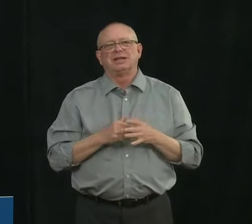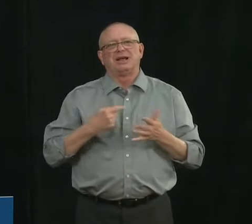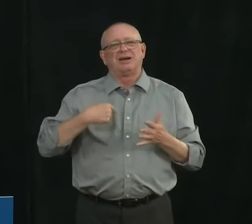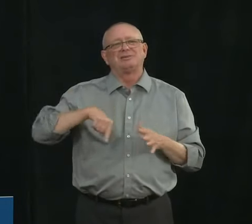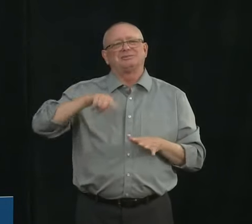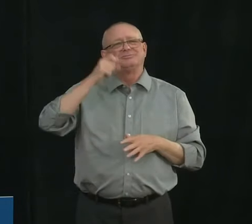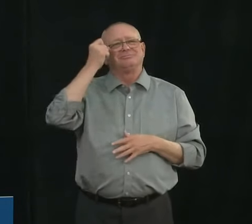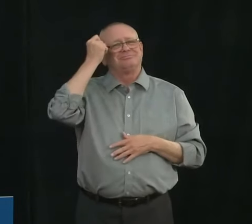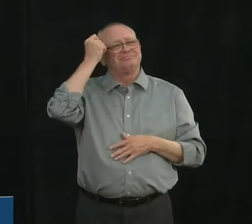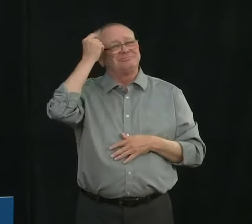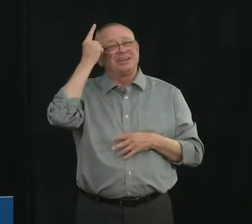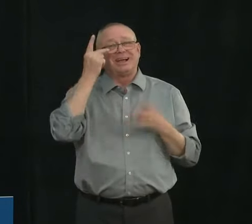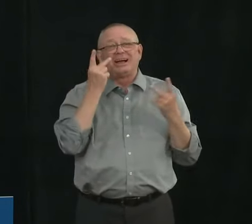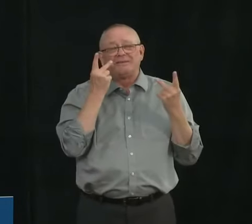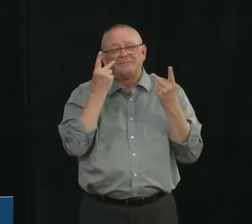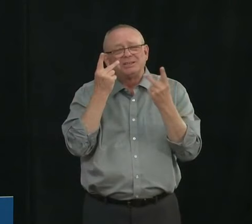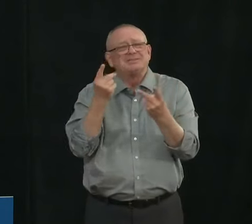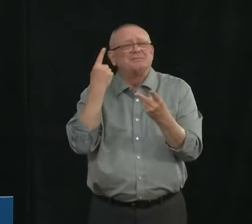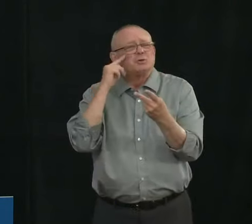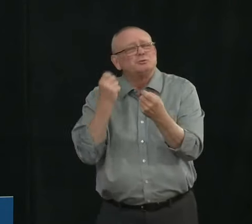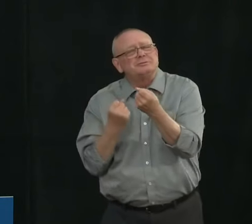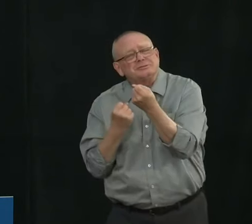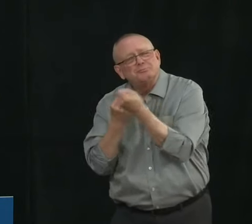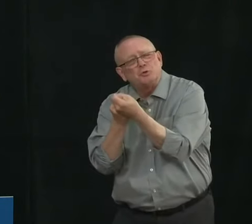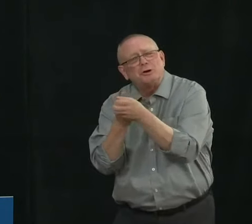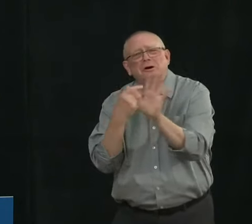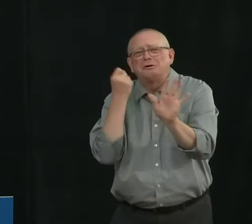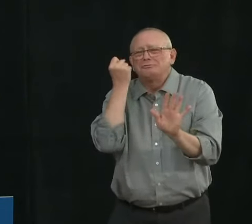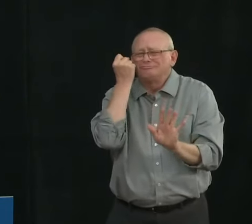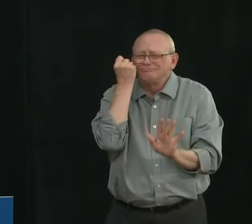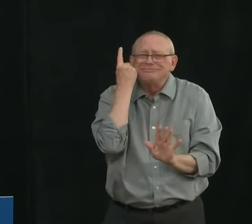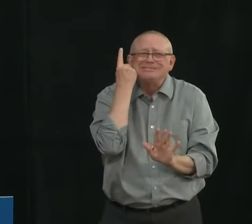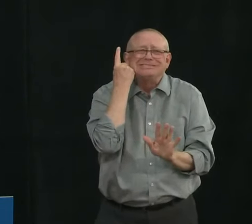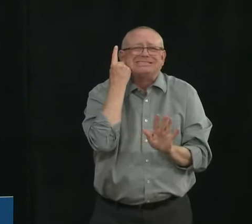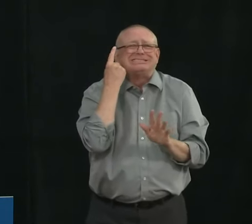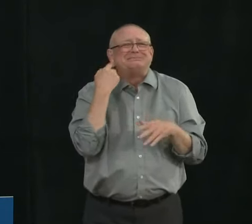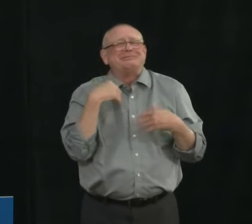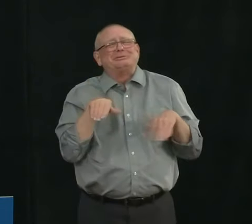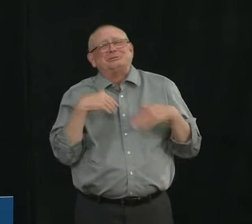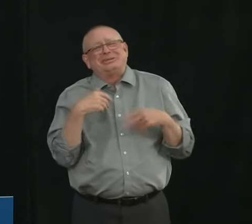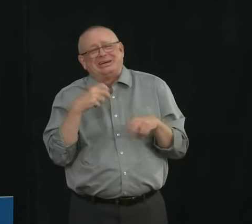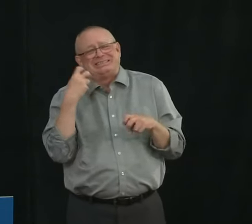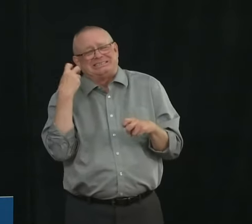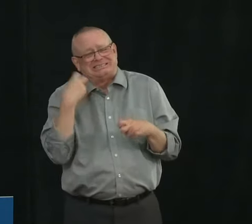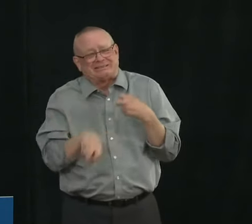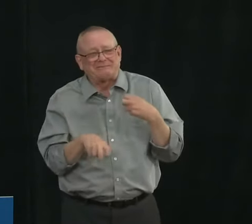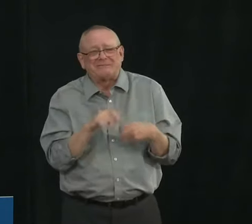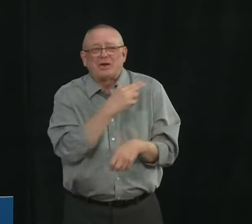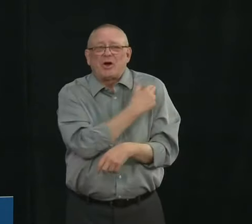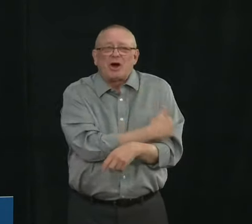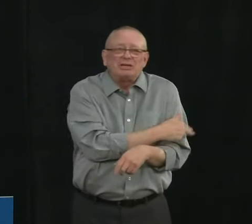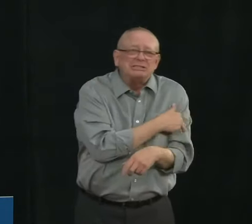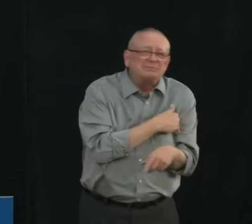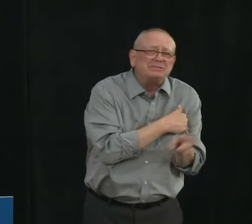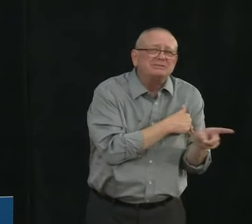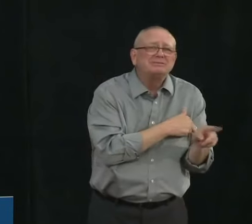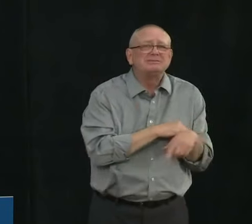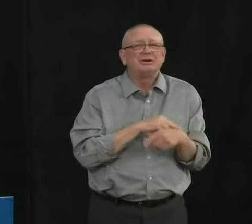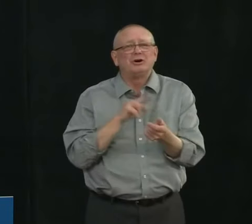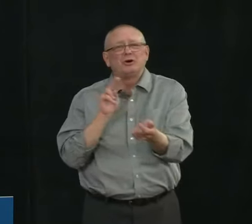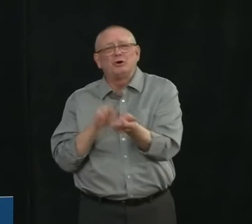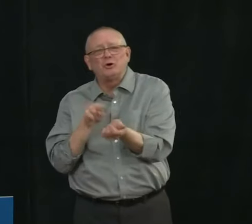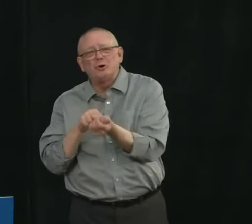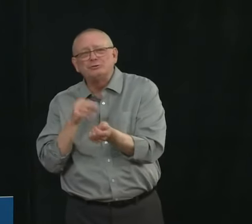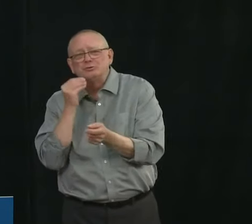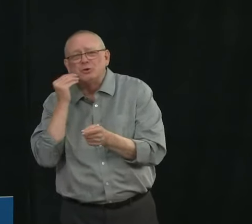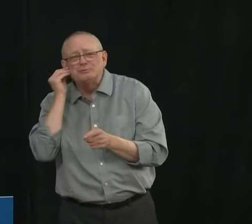particularly in hospital in what's a very difficult time and of course for residents of continuing care having the ability to have social connection is